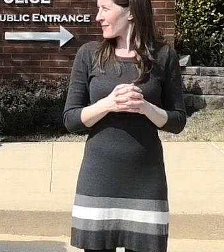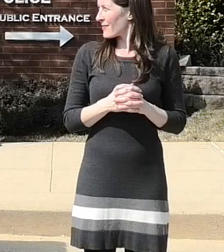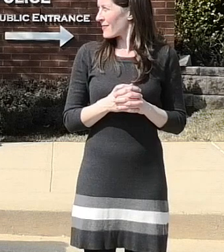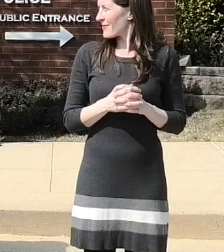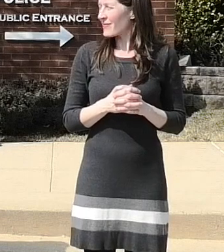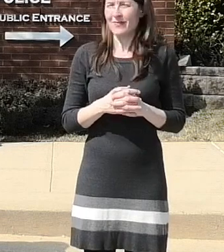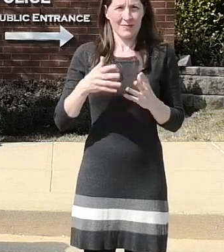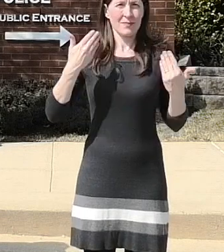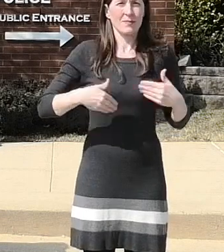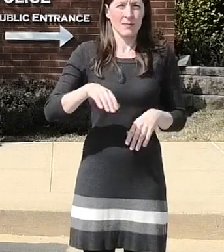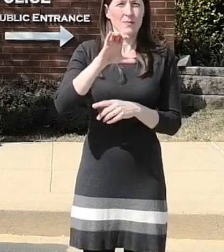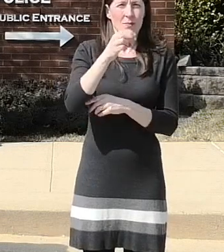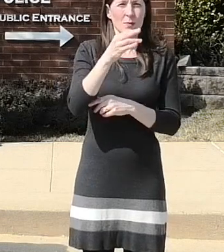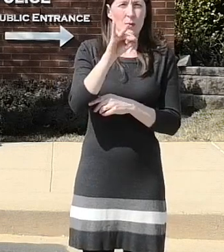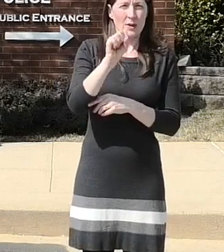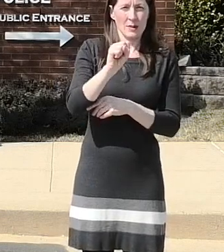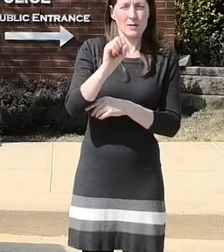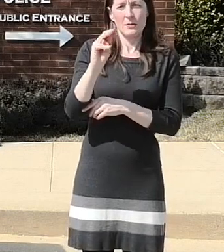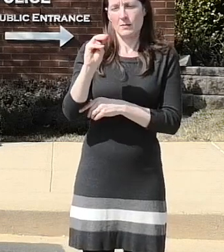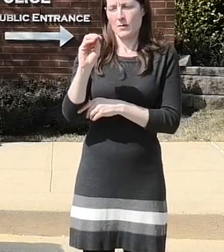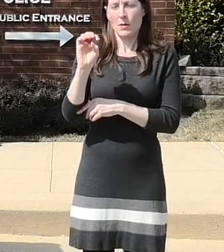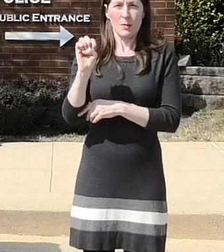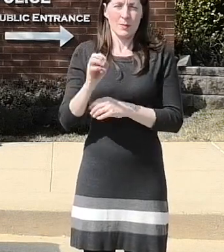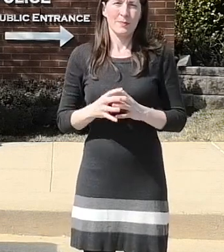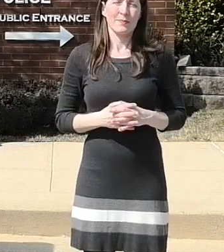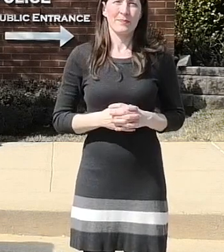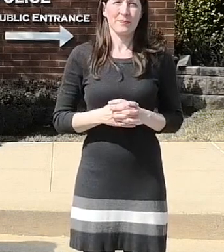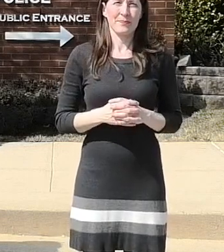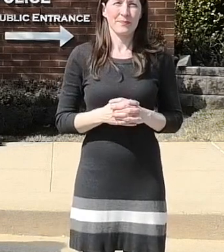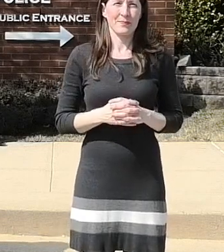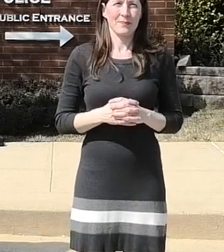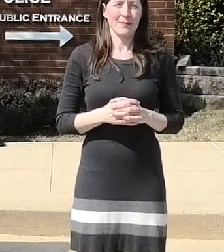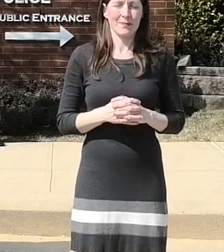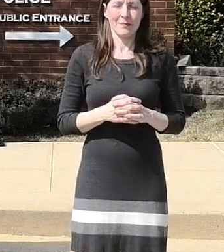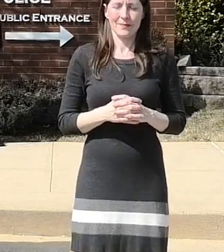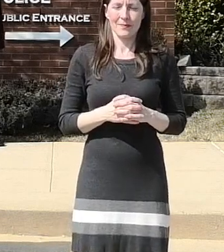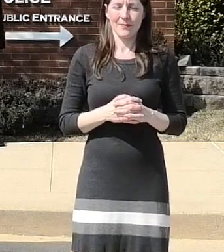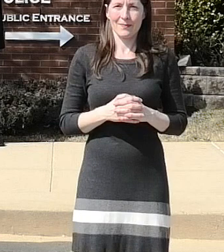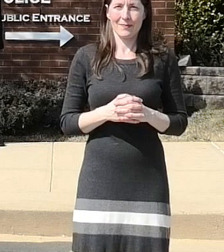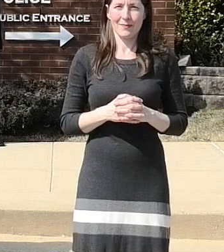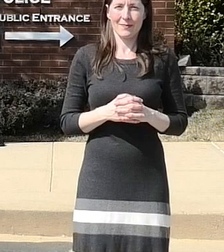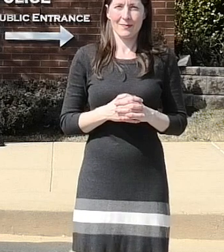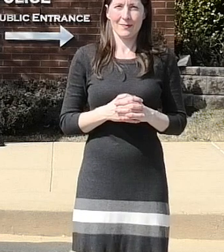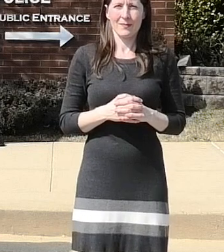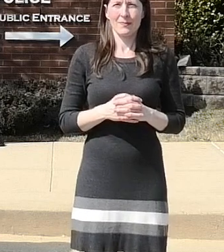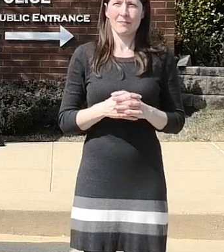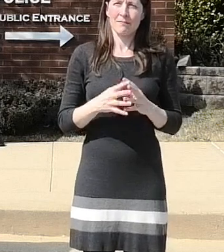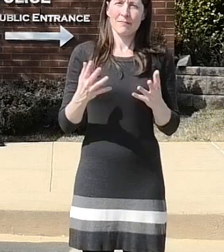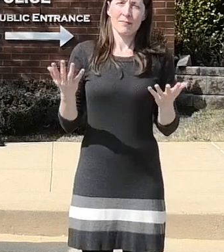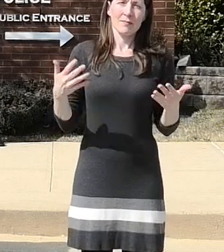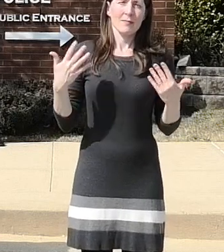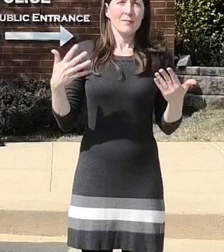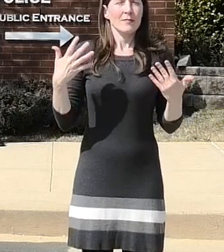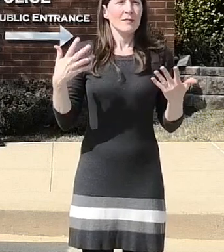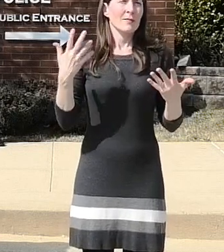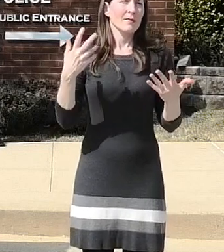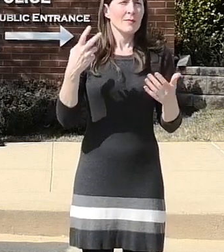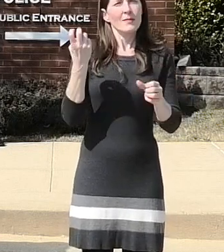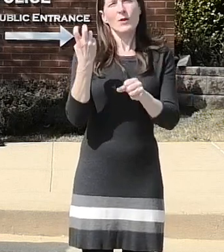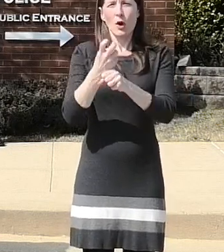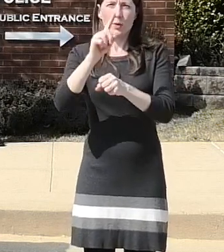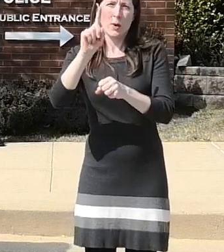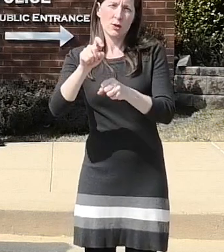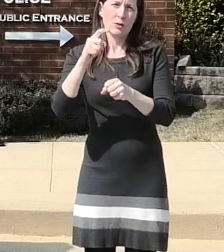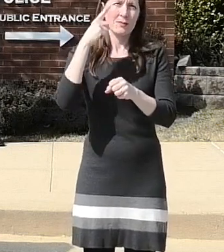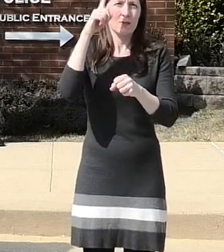um chris mo moe so it's kind of a hard yeah i mean you know that's kind of a hard question